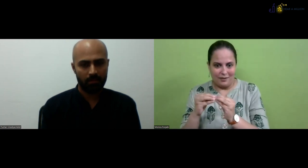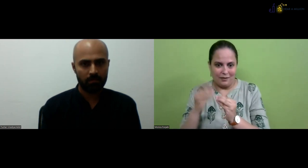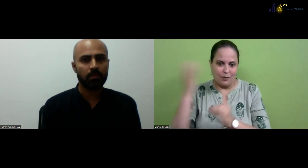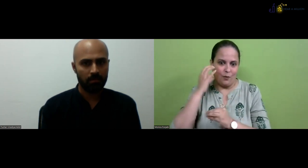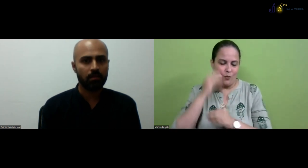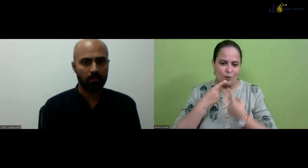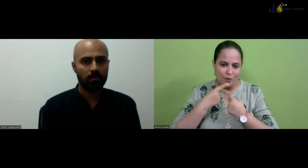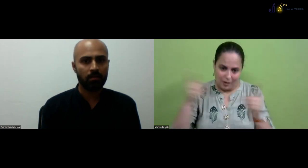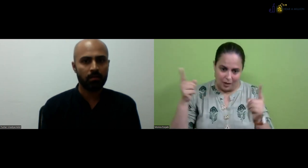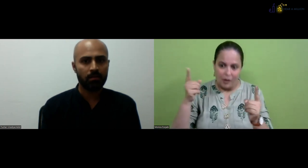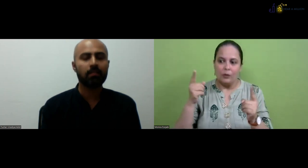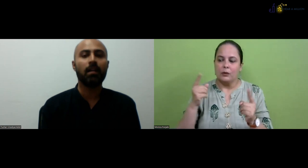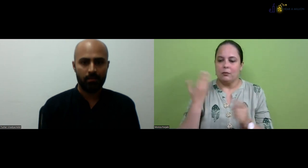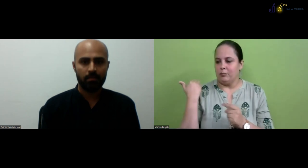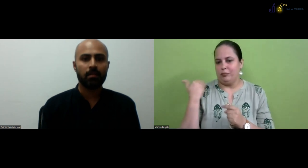subject.